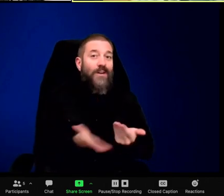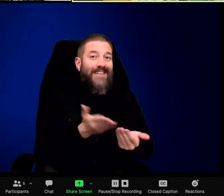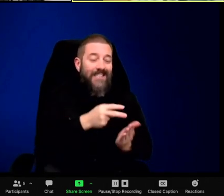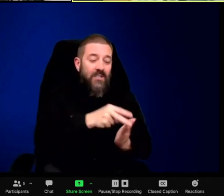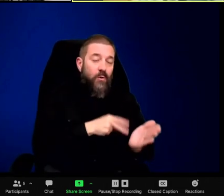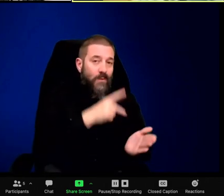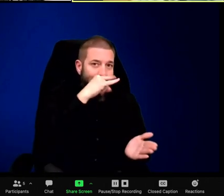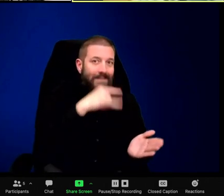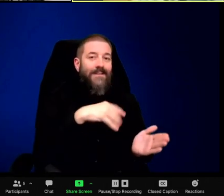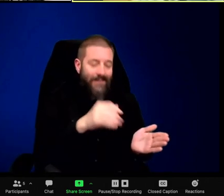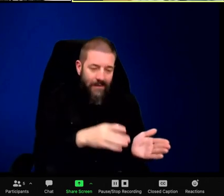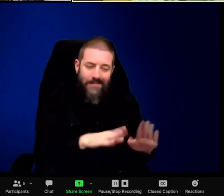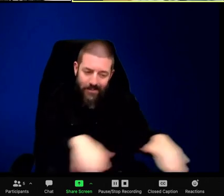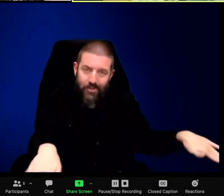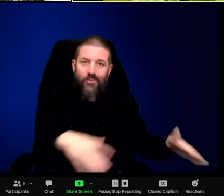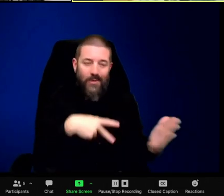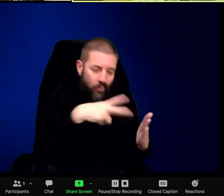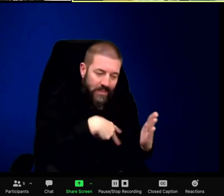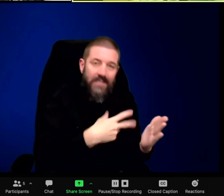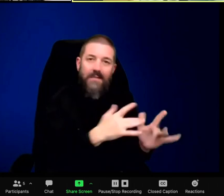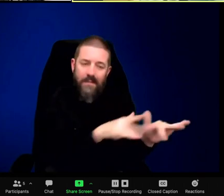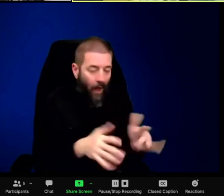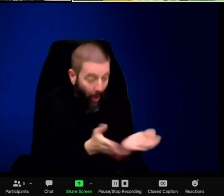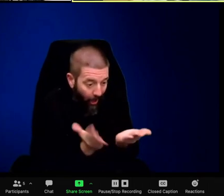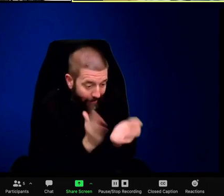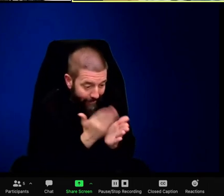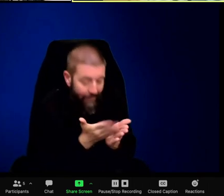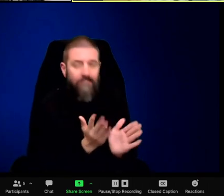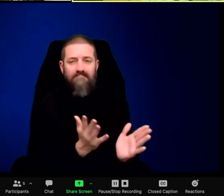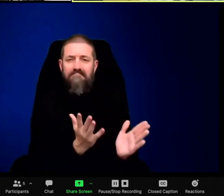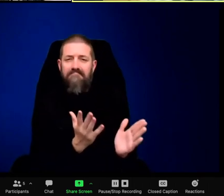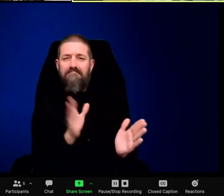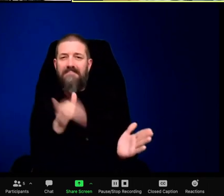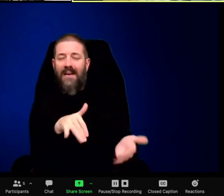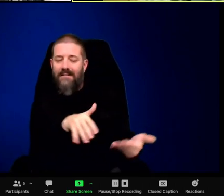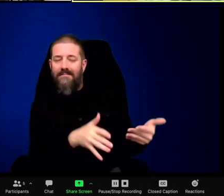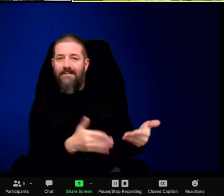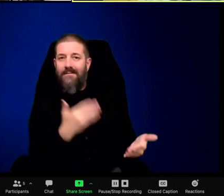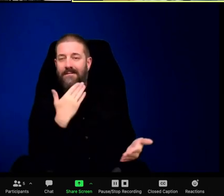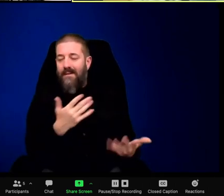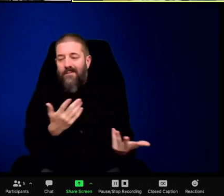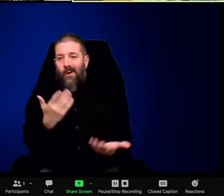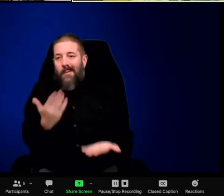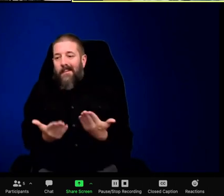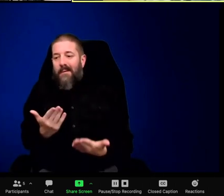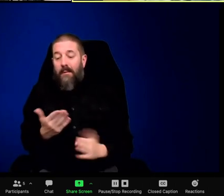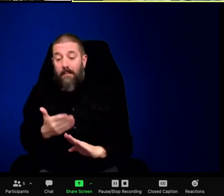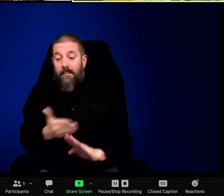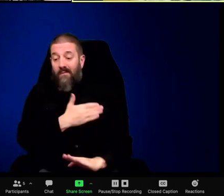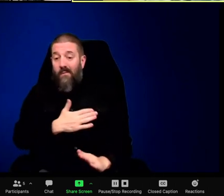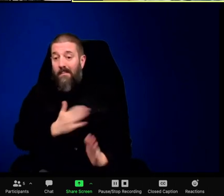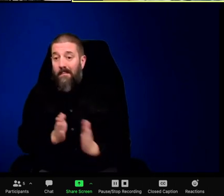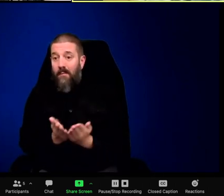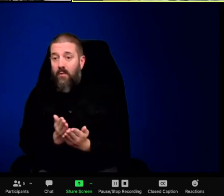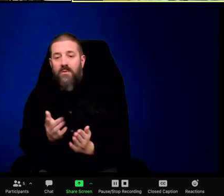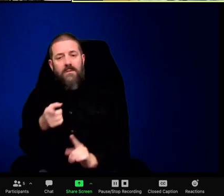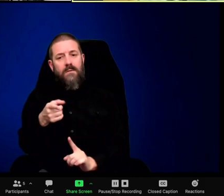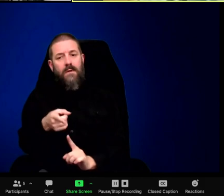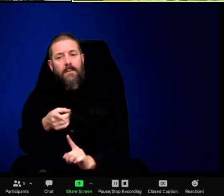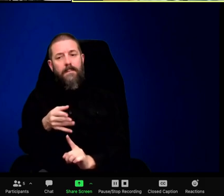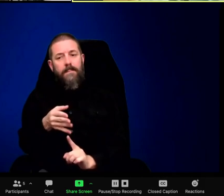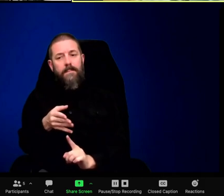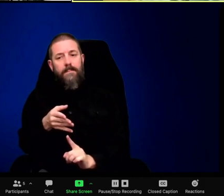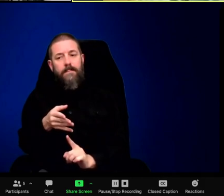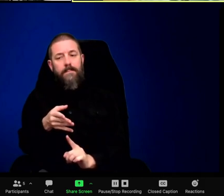understandable. So, we work well together. We finished the 302 book, except for the cover design, but it won't be out until